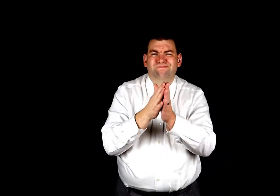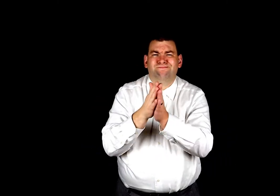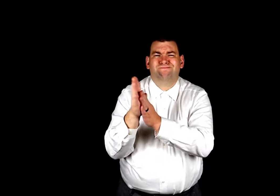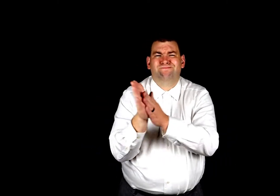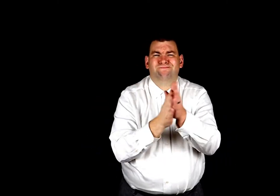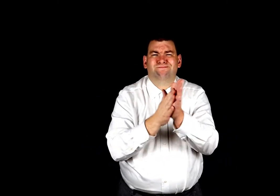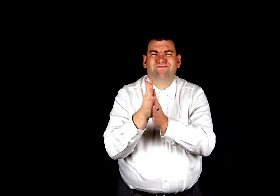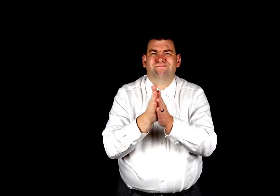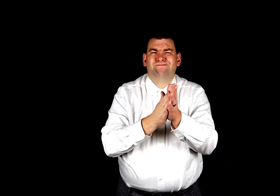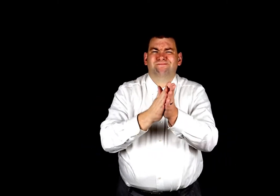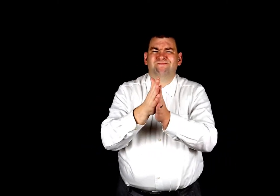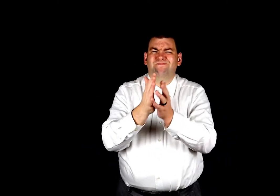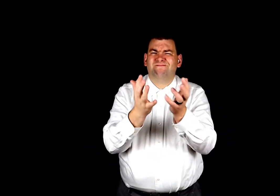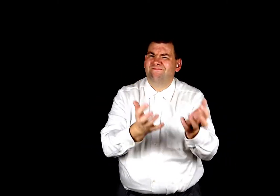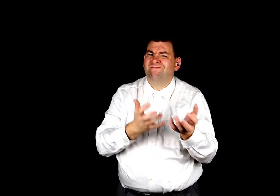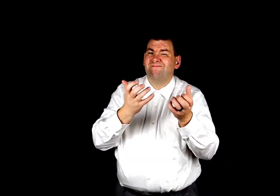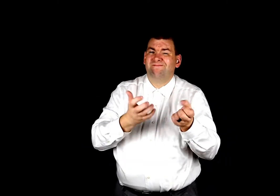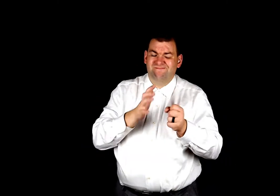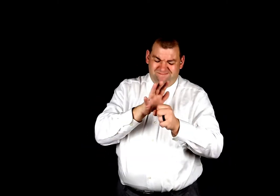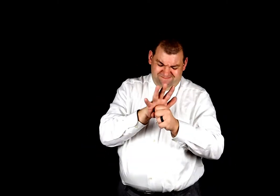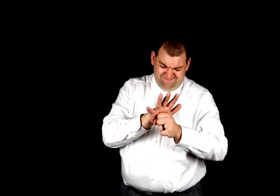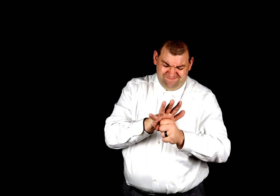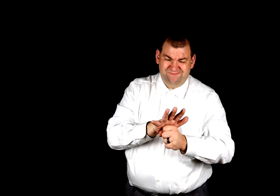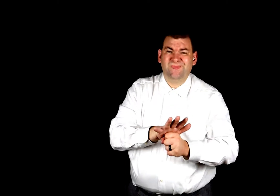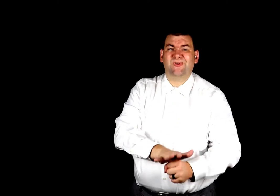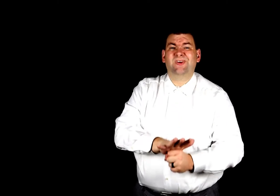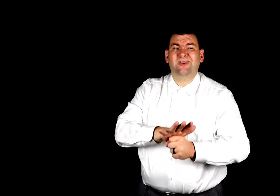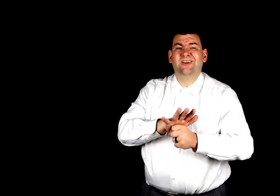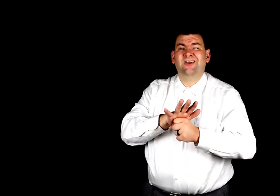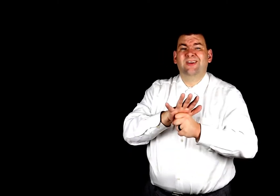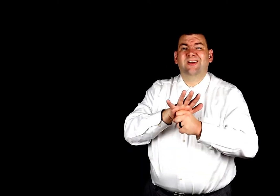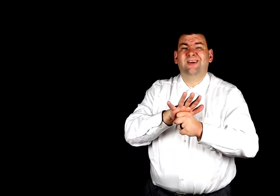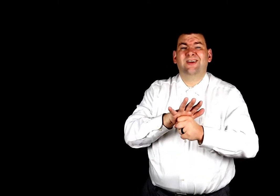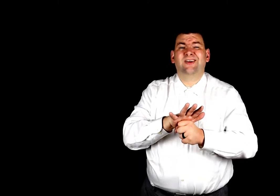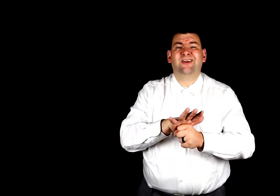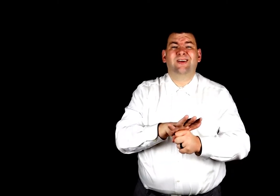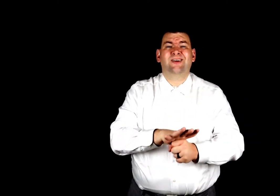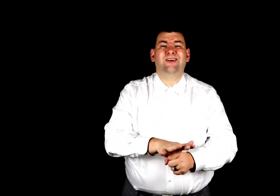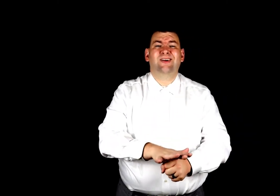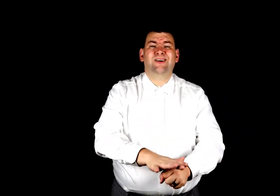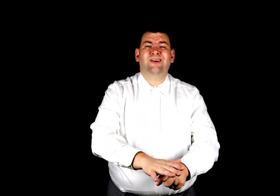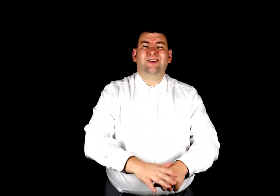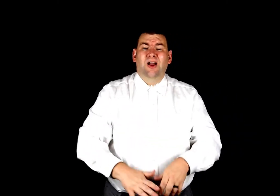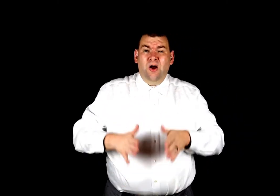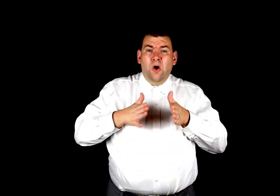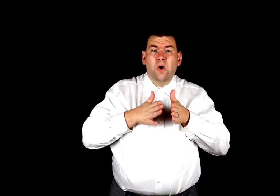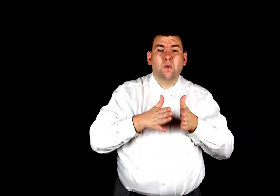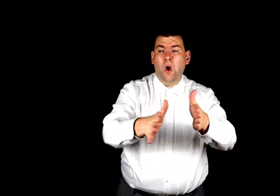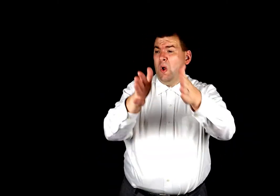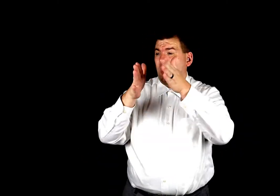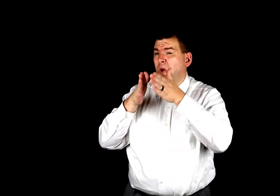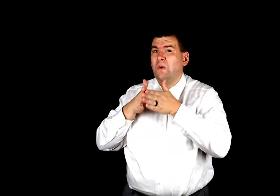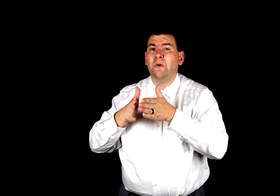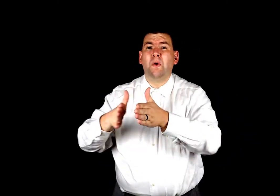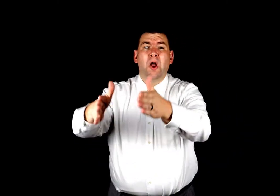whose stern impassioned stress, a